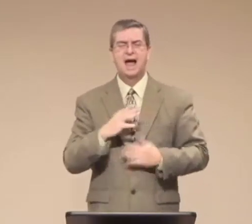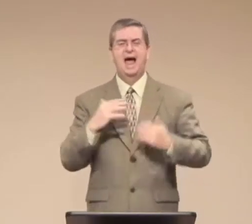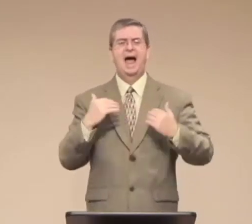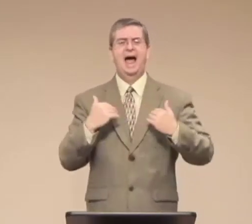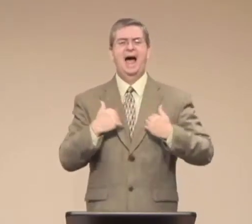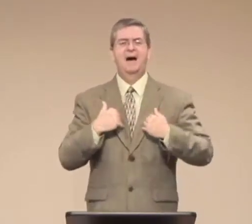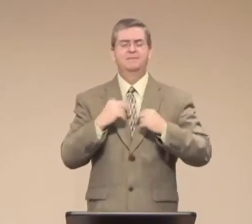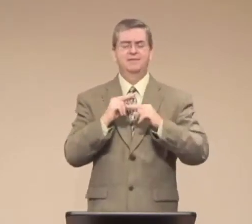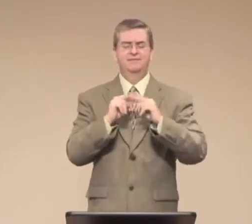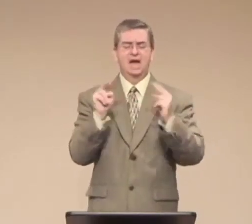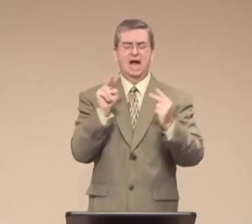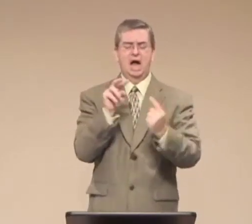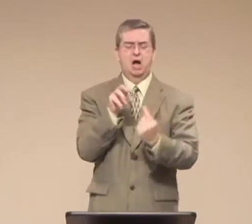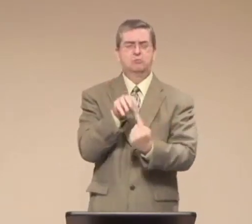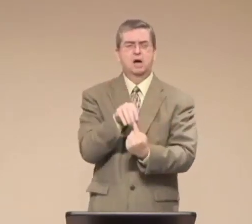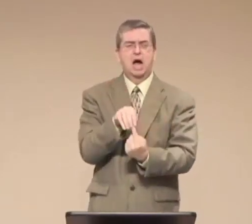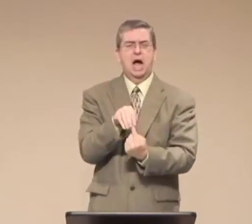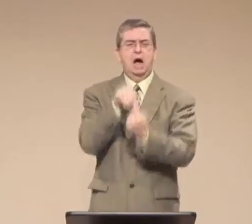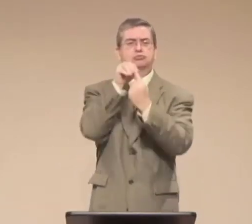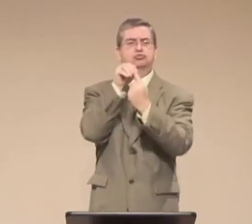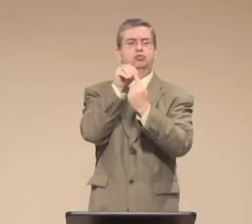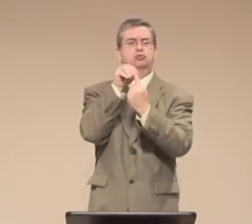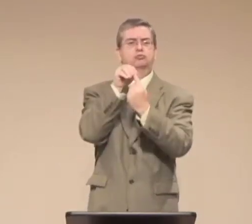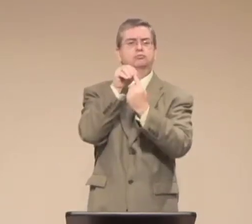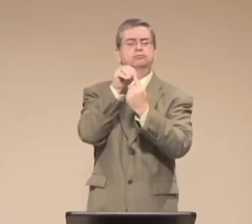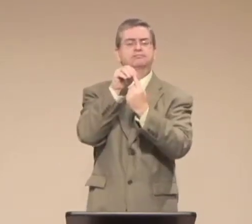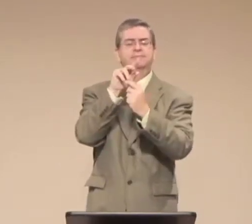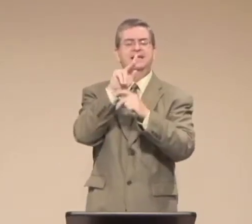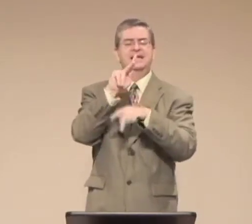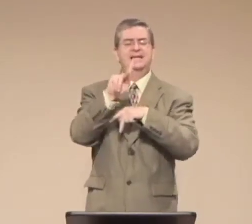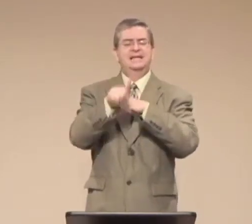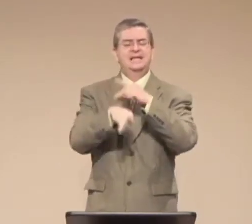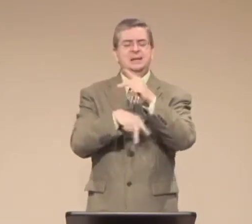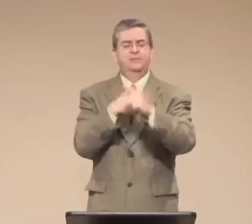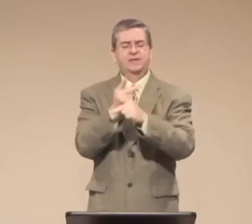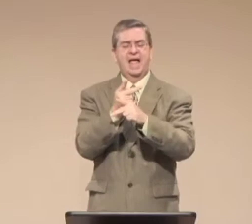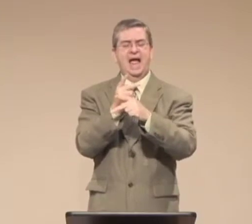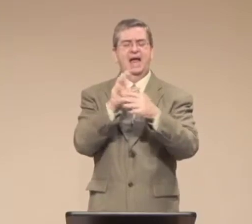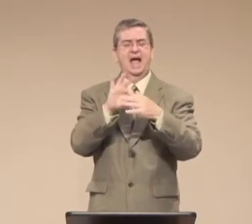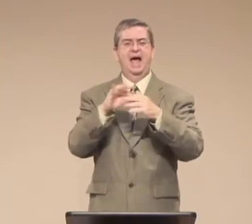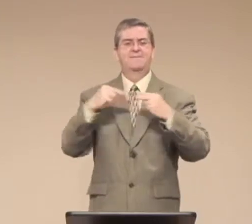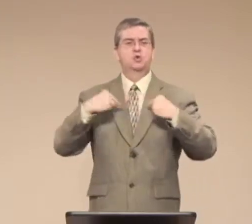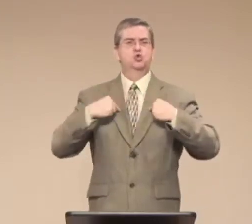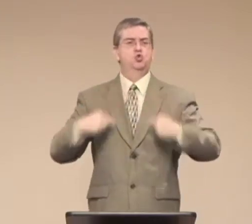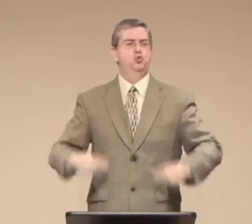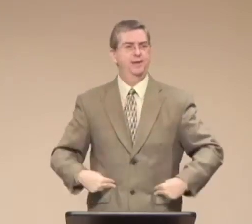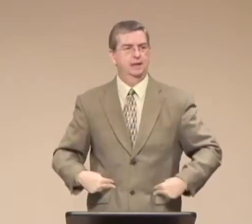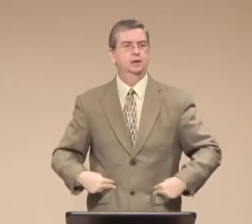So in Jesus' moment of crisis, who was there for him?